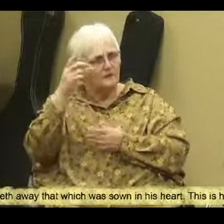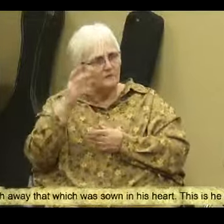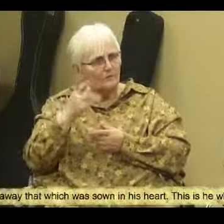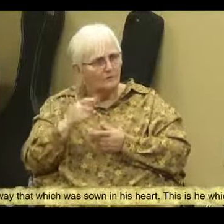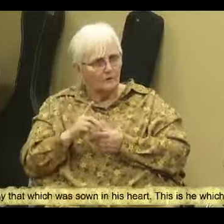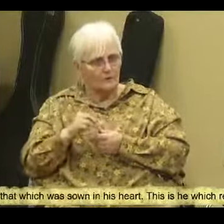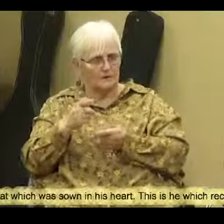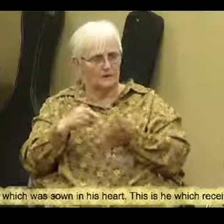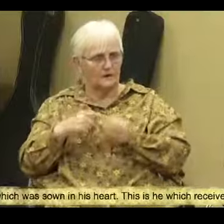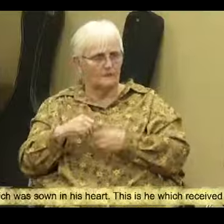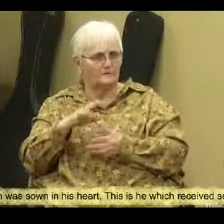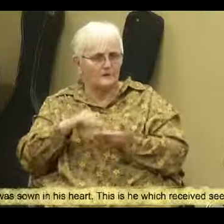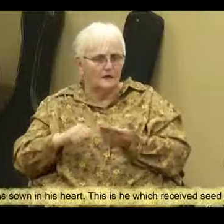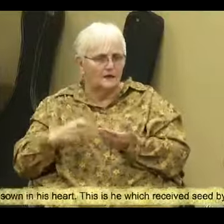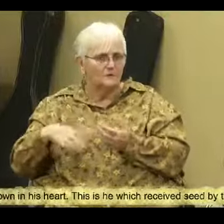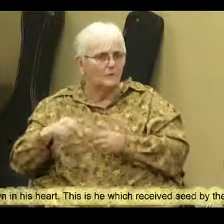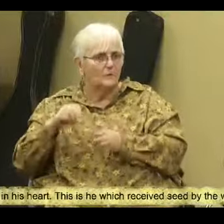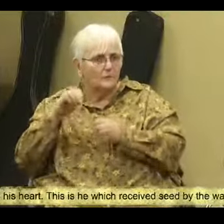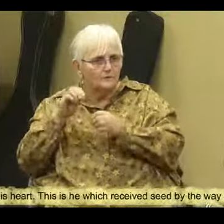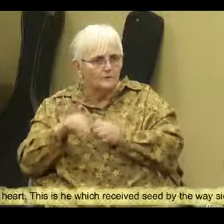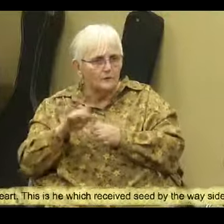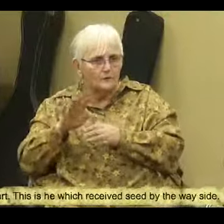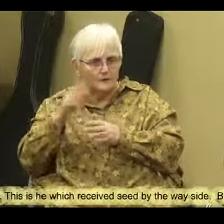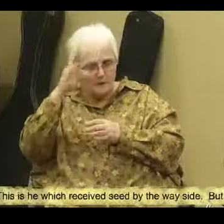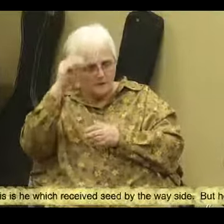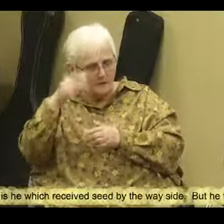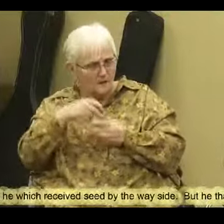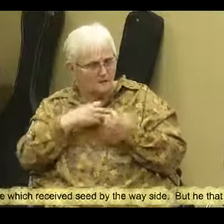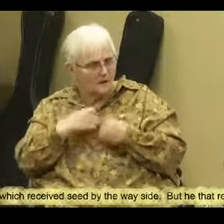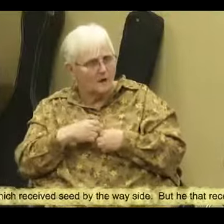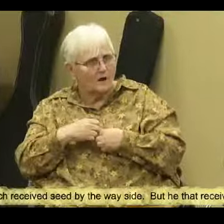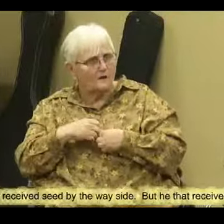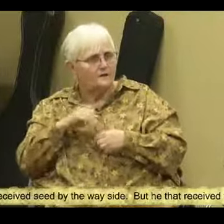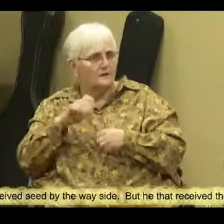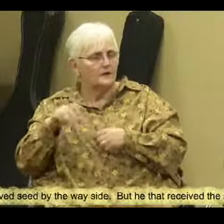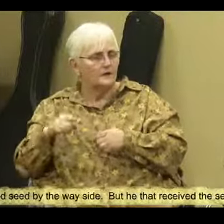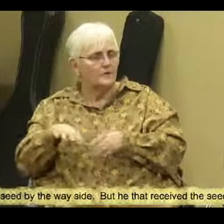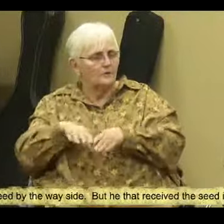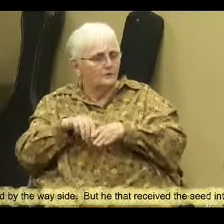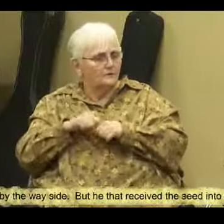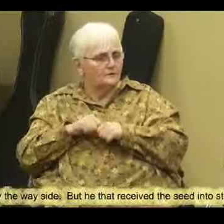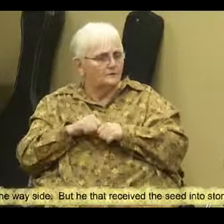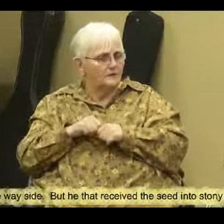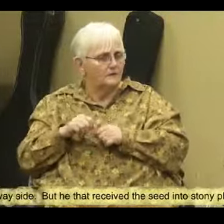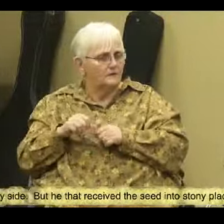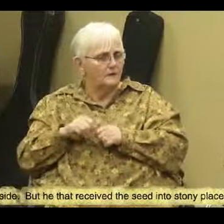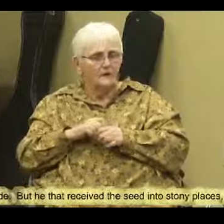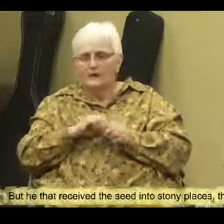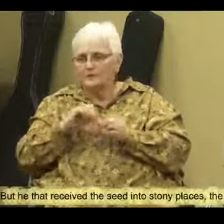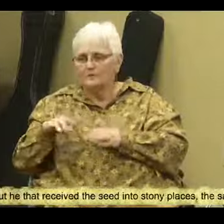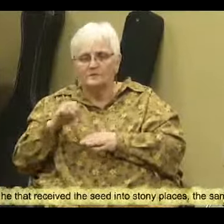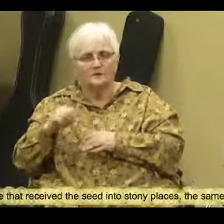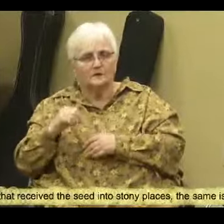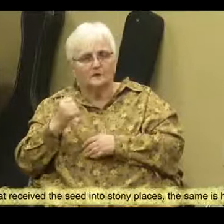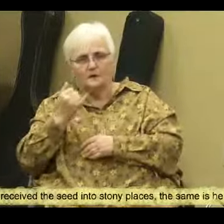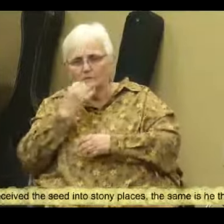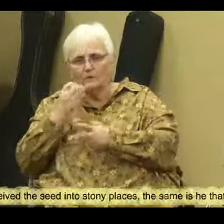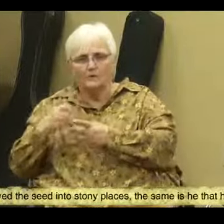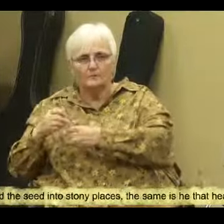snatches away what was sown in his heart. This is he who receives seed by the wayside. Verse 20. But he